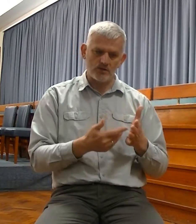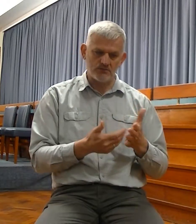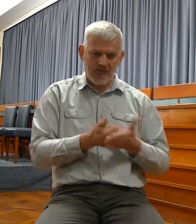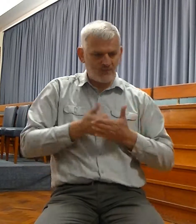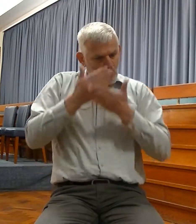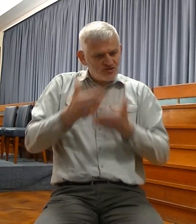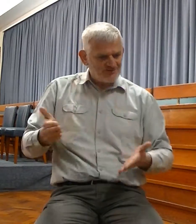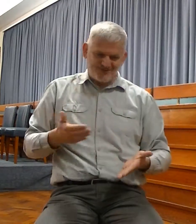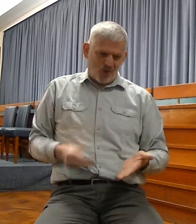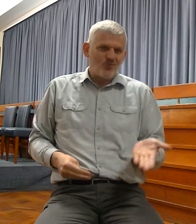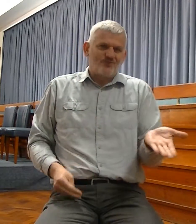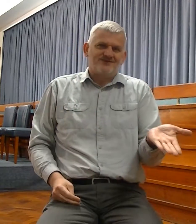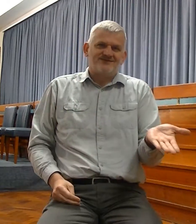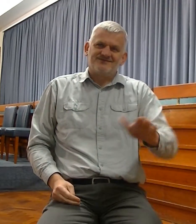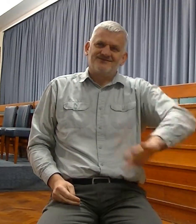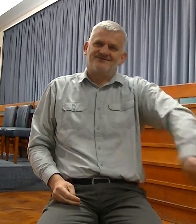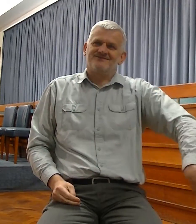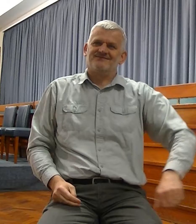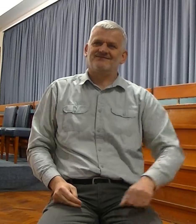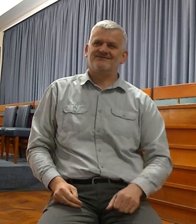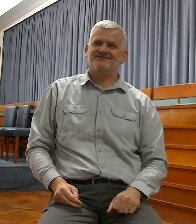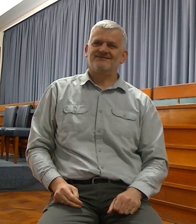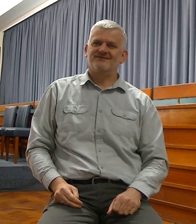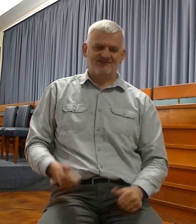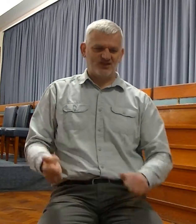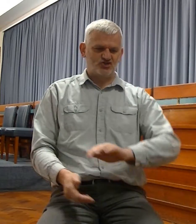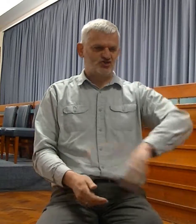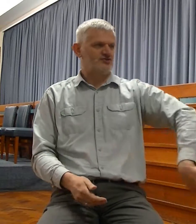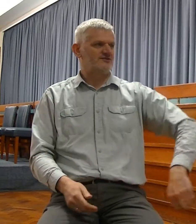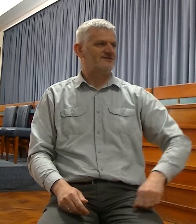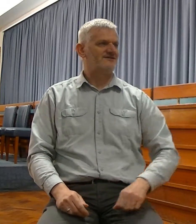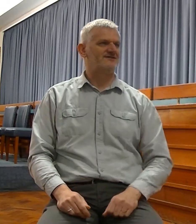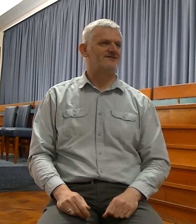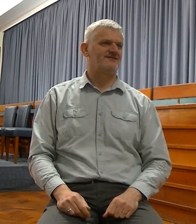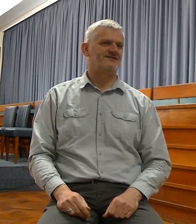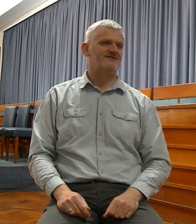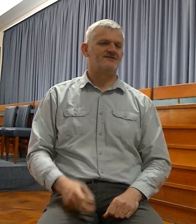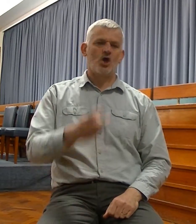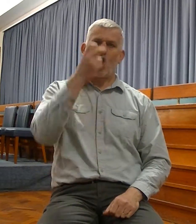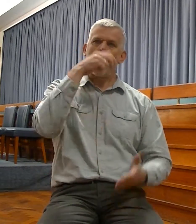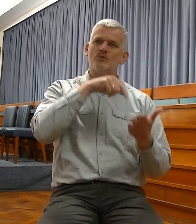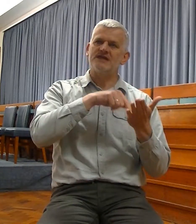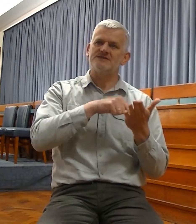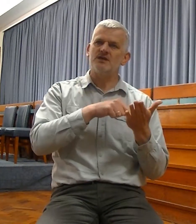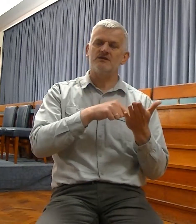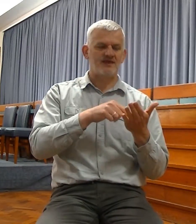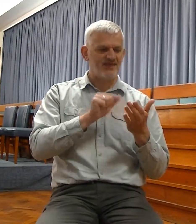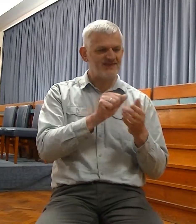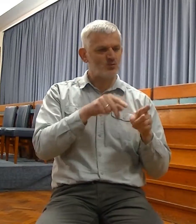Neither shall that be done anymore. The entire Old Testament order will be done away